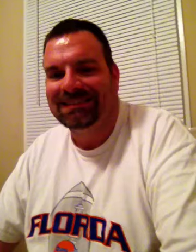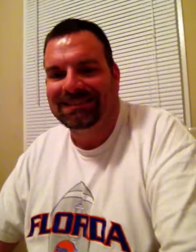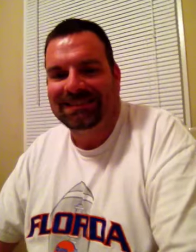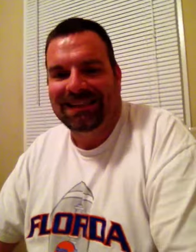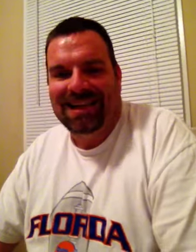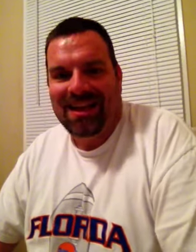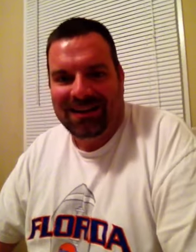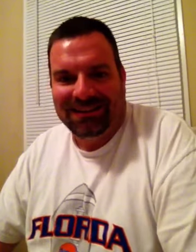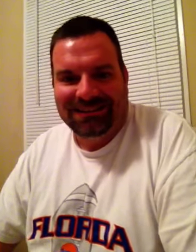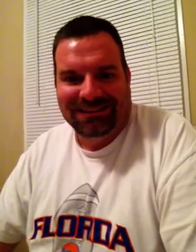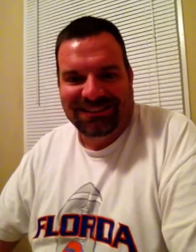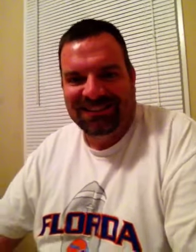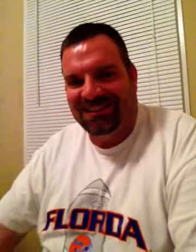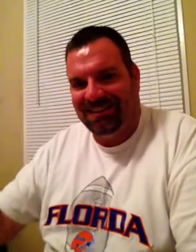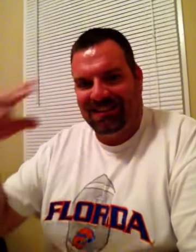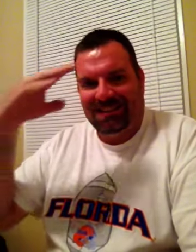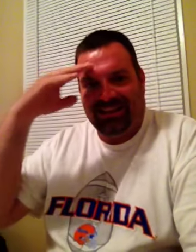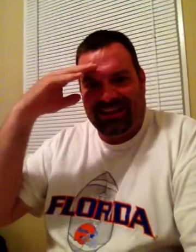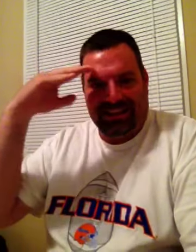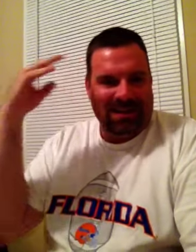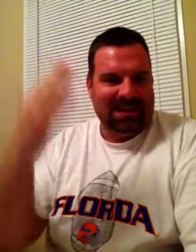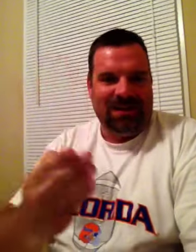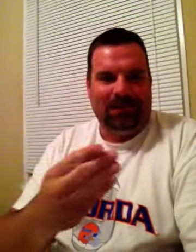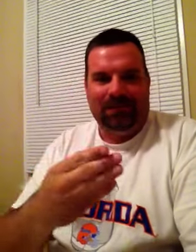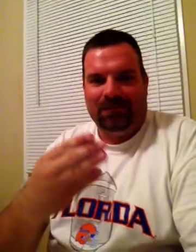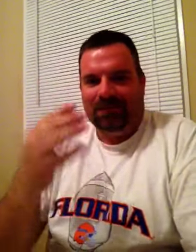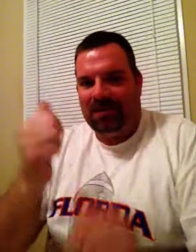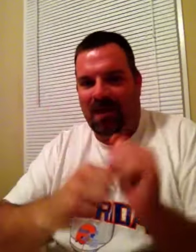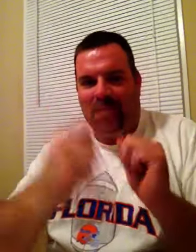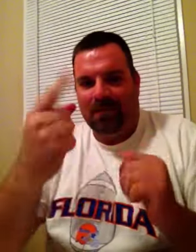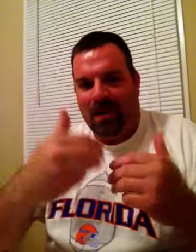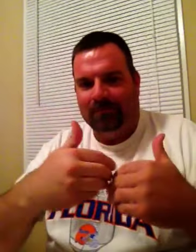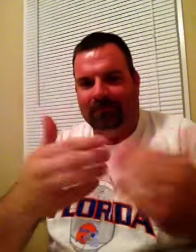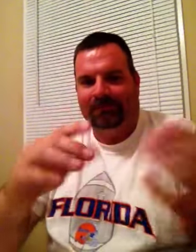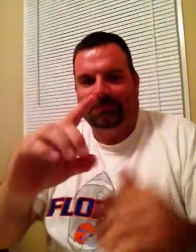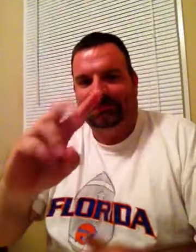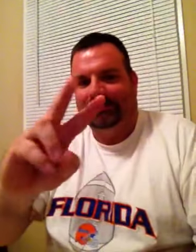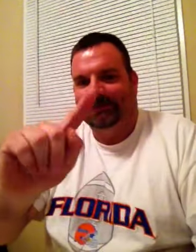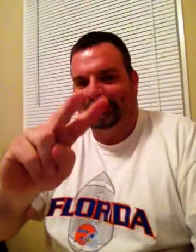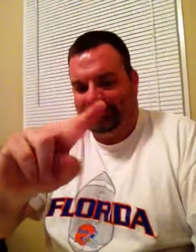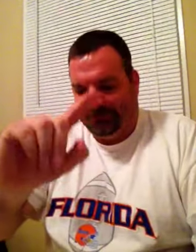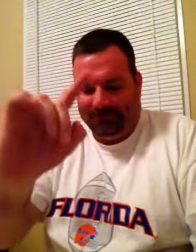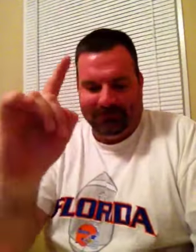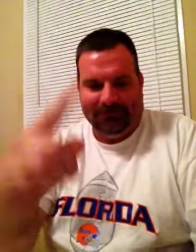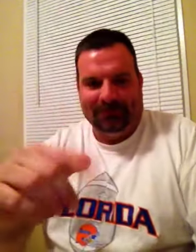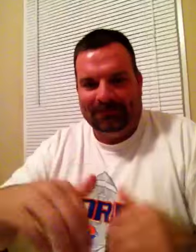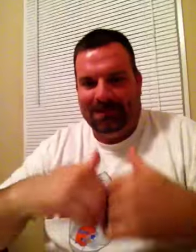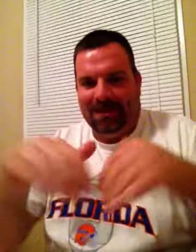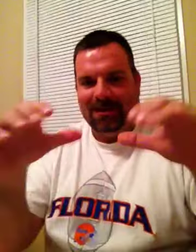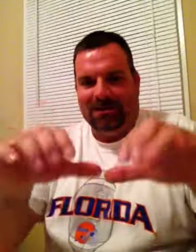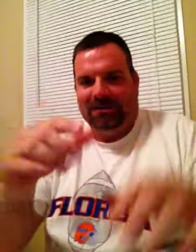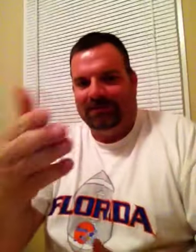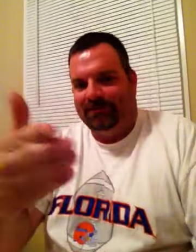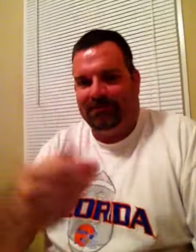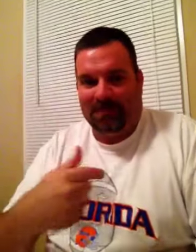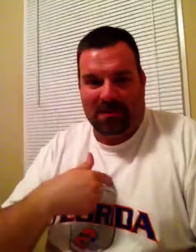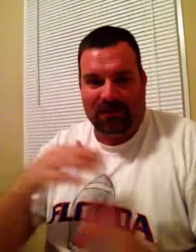Quality and service you expect from Giant Eagle, and you'll be spending less with new lower prices that are here to stay. Find Hillshire Farms